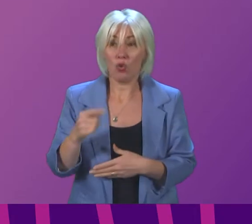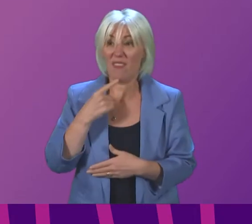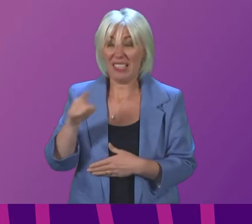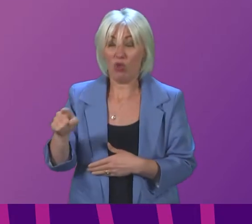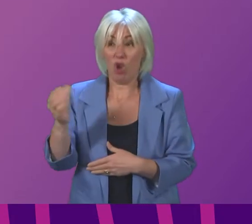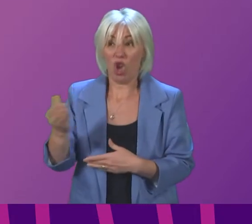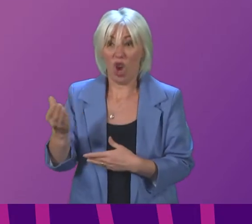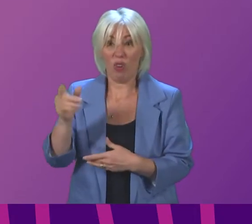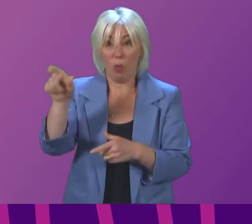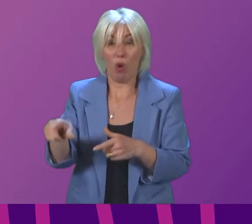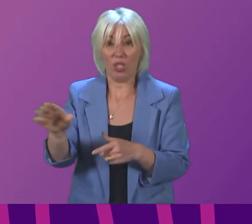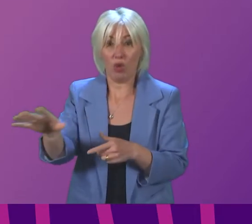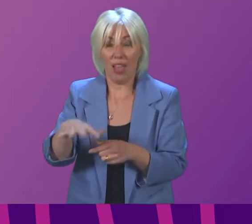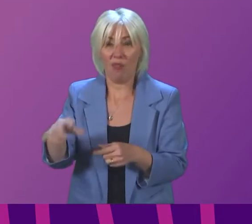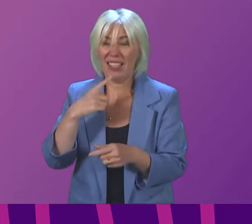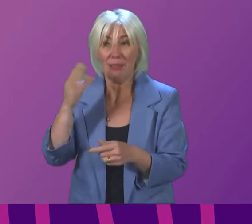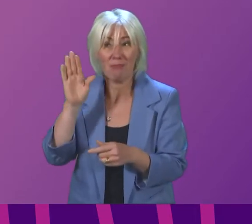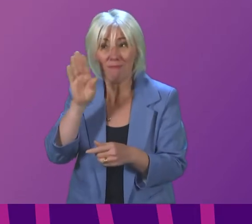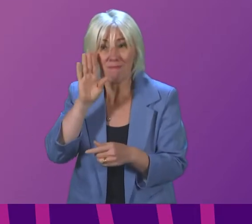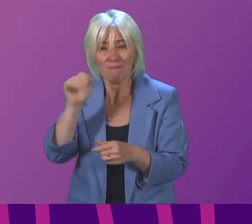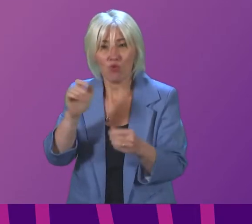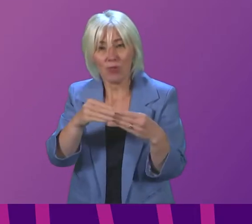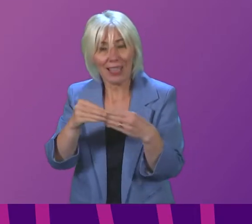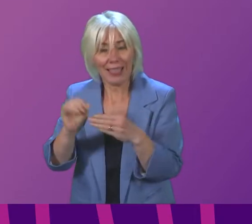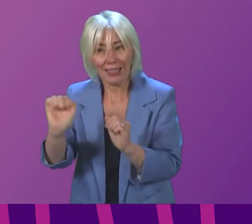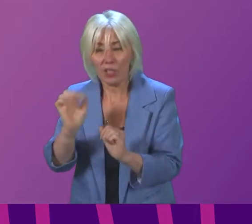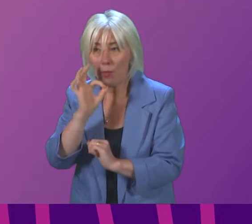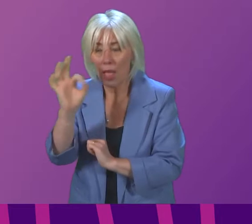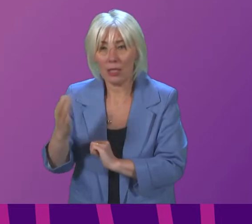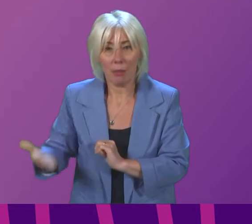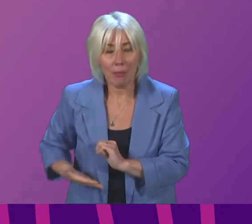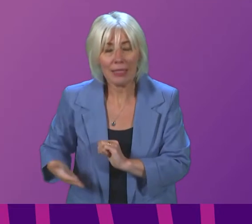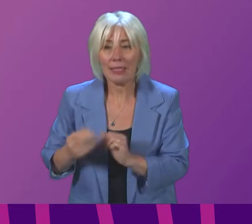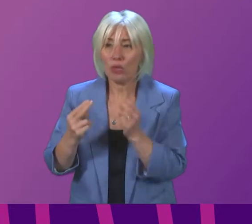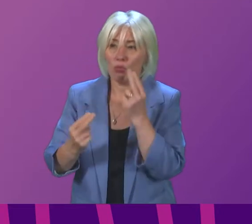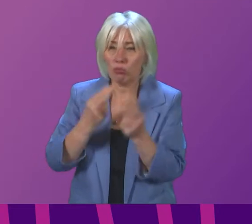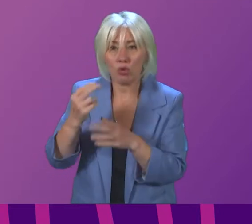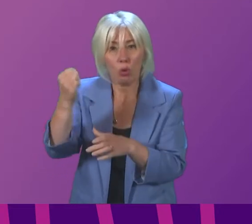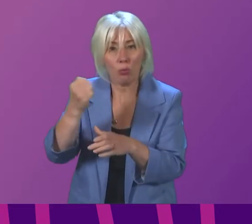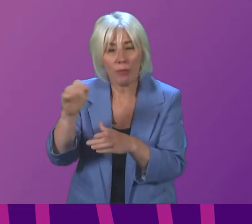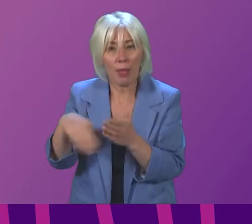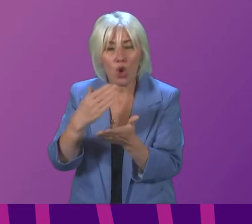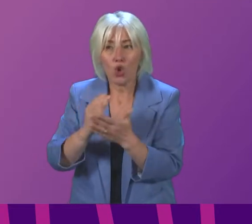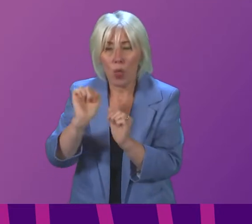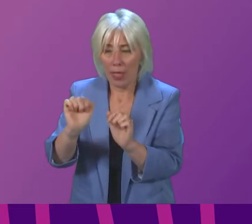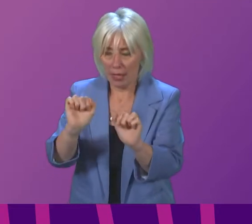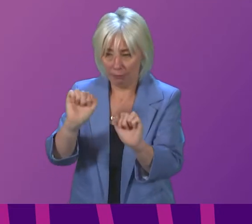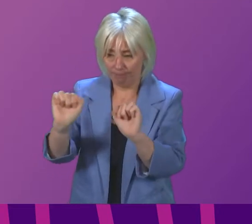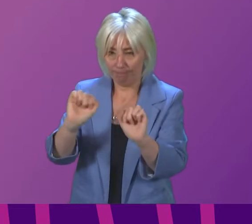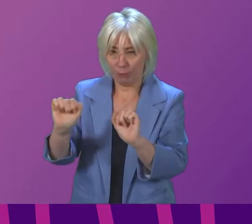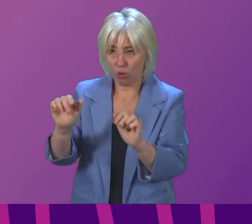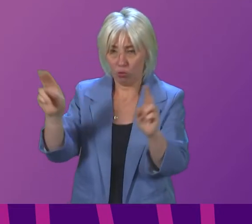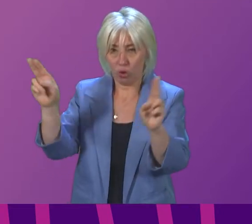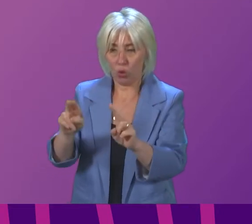to the statement we will issue guidance we are asking businesses and hospitality to take measures that will avoid